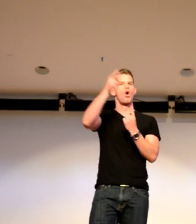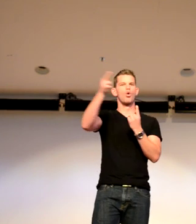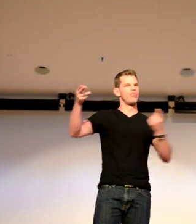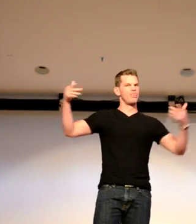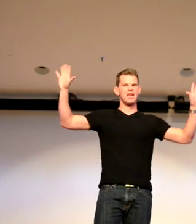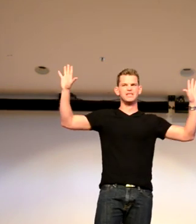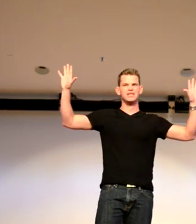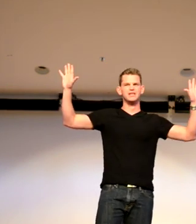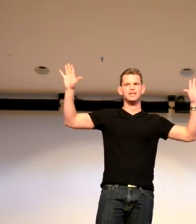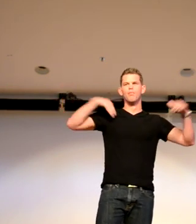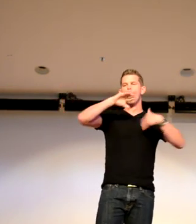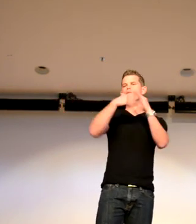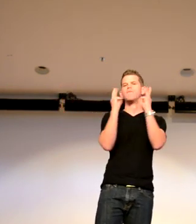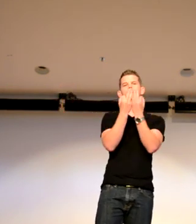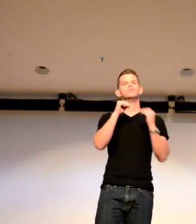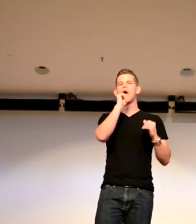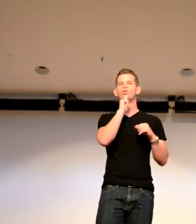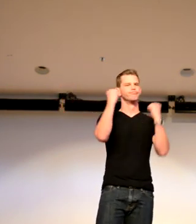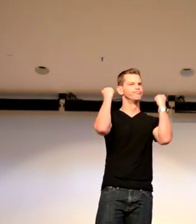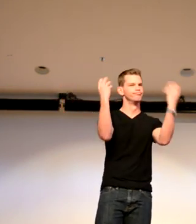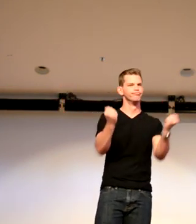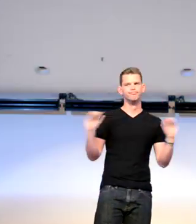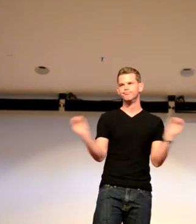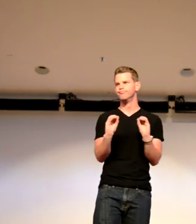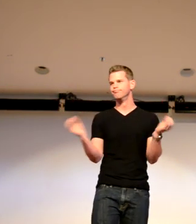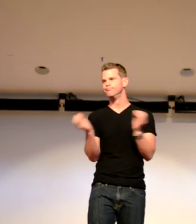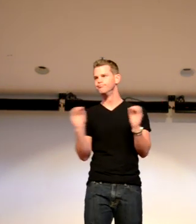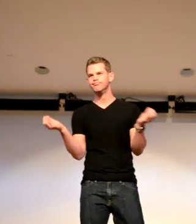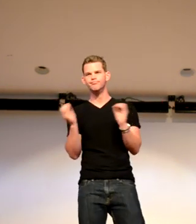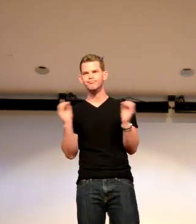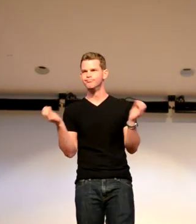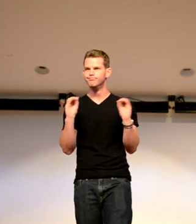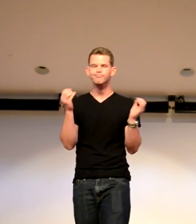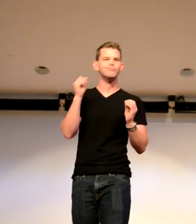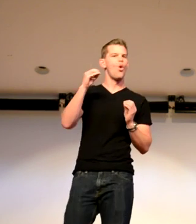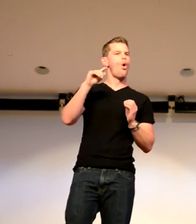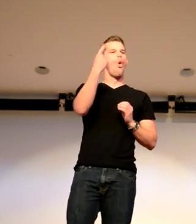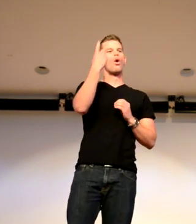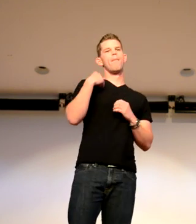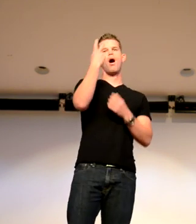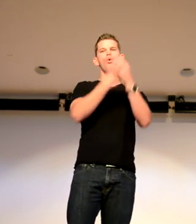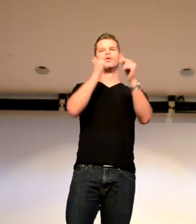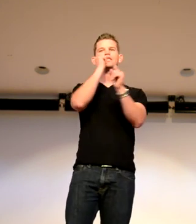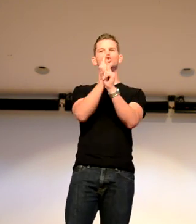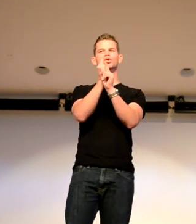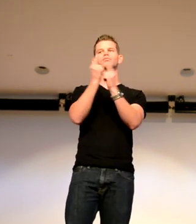hearing, except my father was hard of hearing. My whole family really did not sign at all. Both